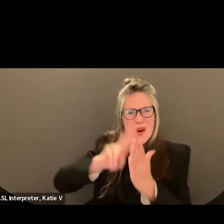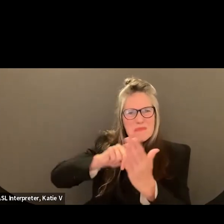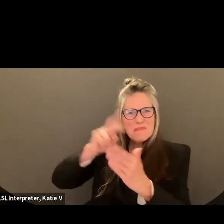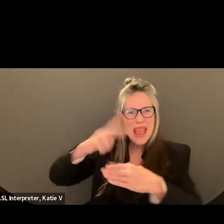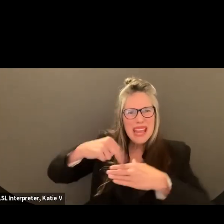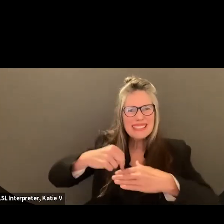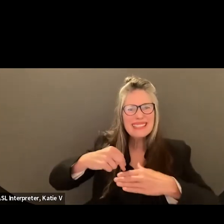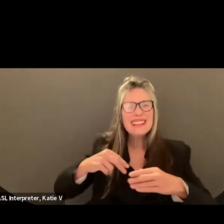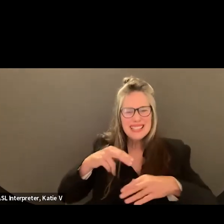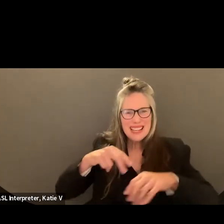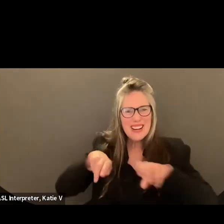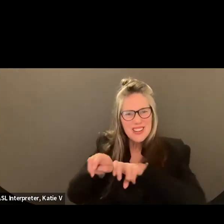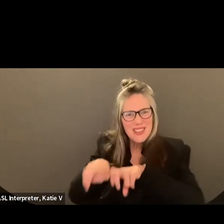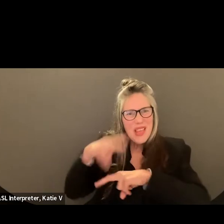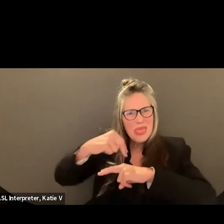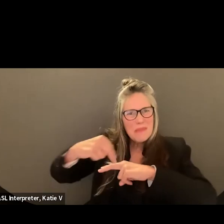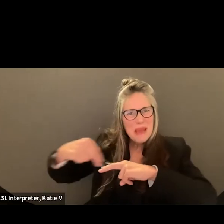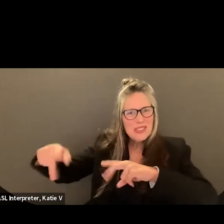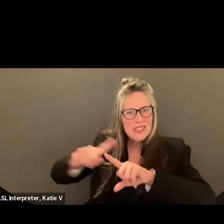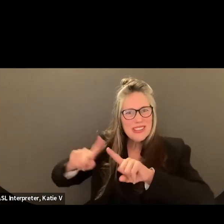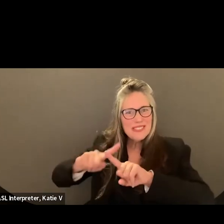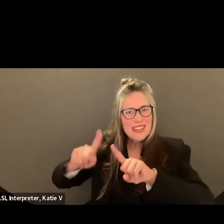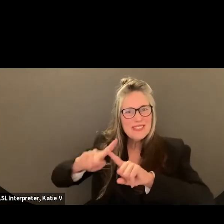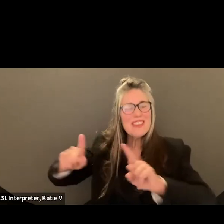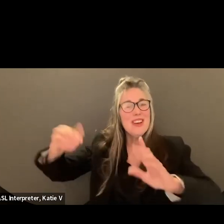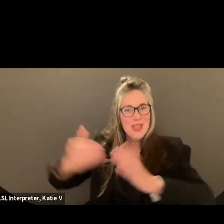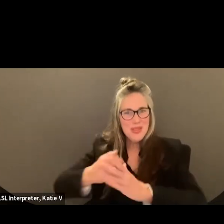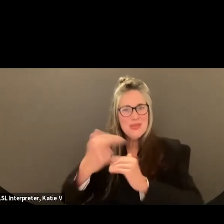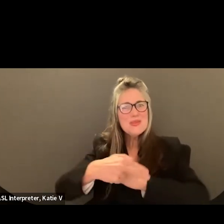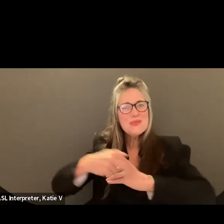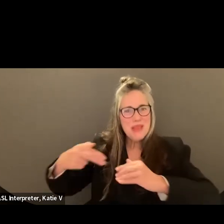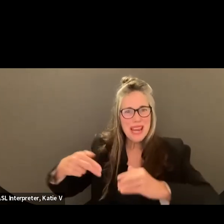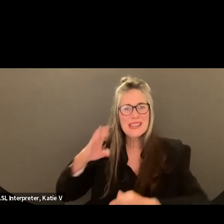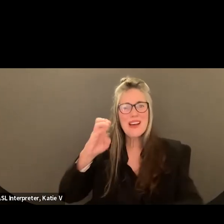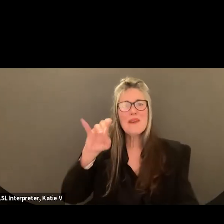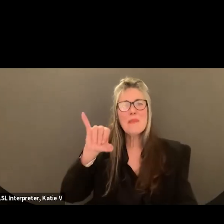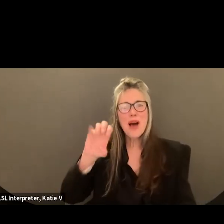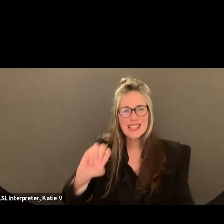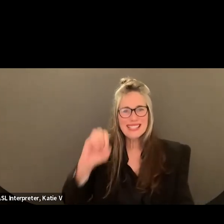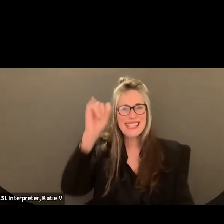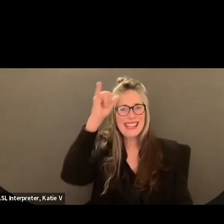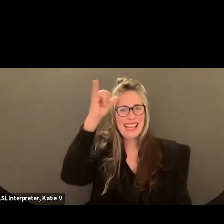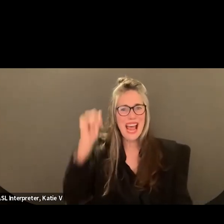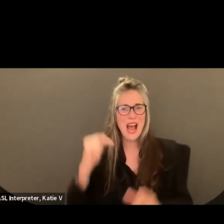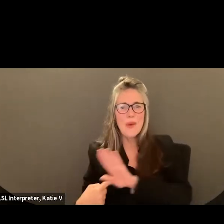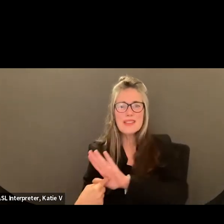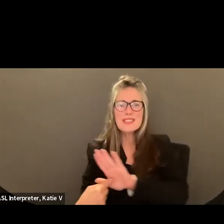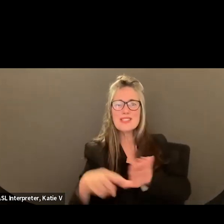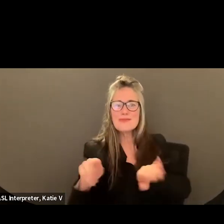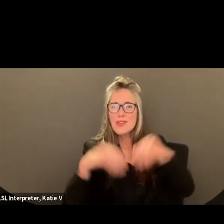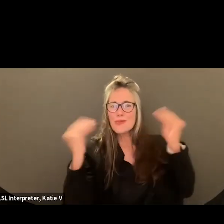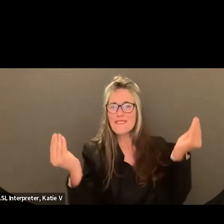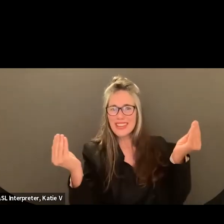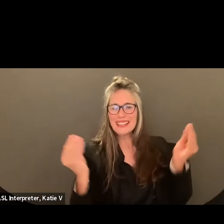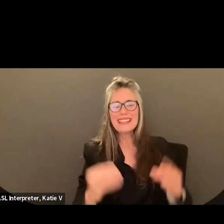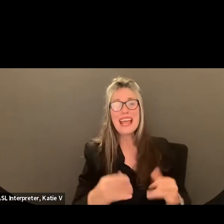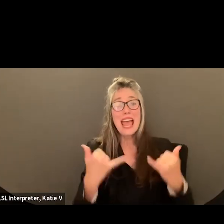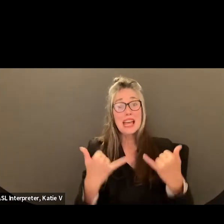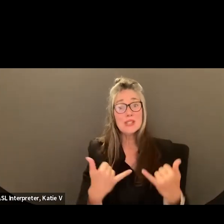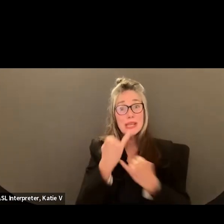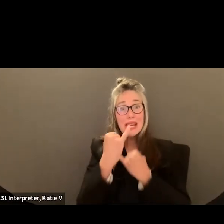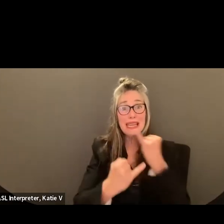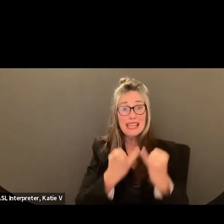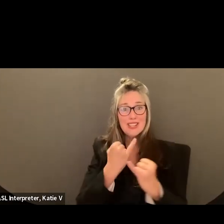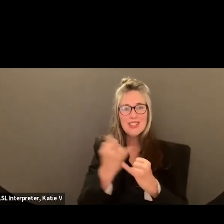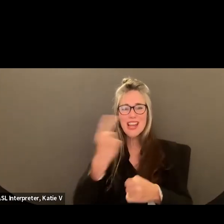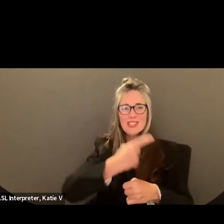But as we celebrate so many things in the month of October, I think it is important to remind everyone that today is International Day